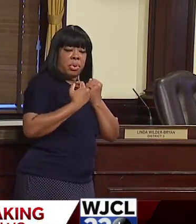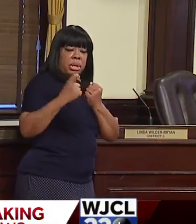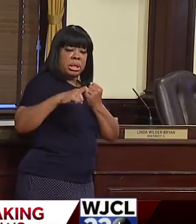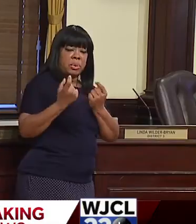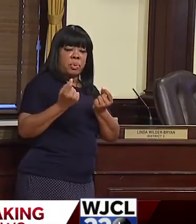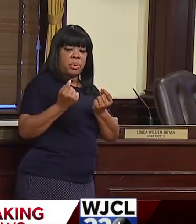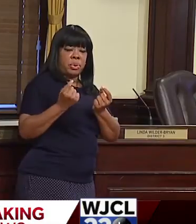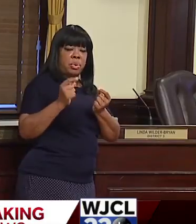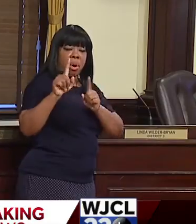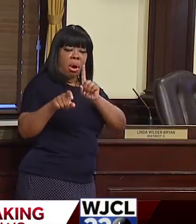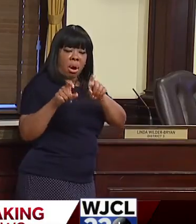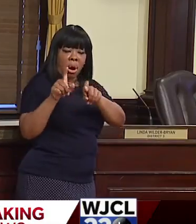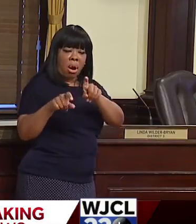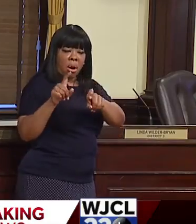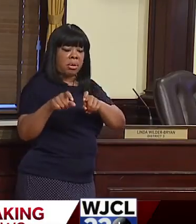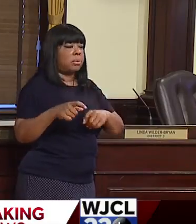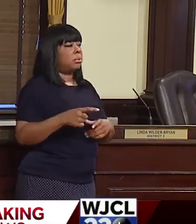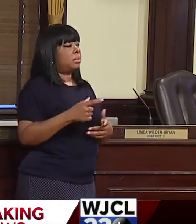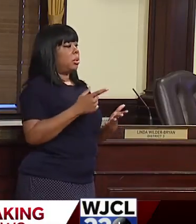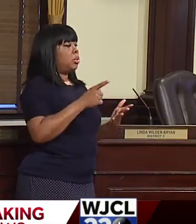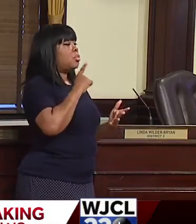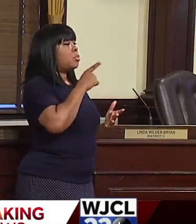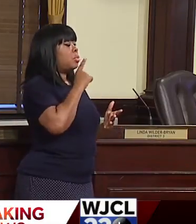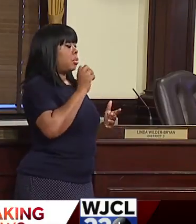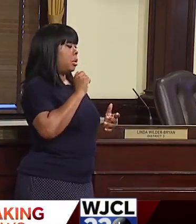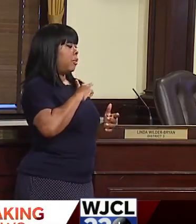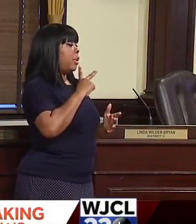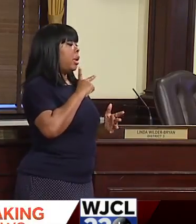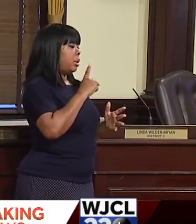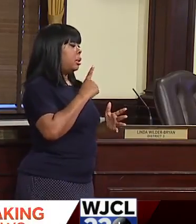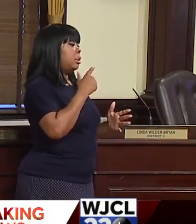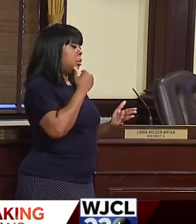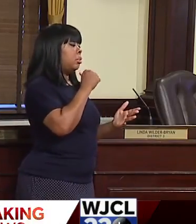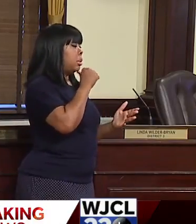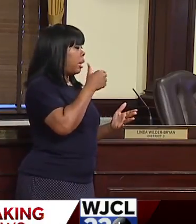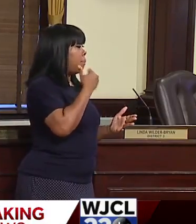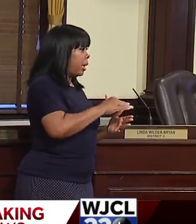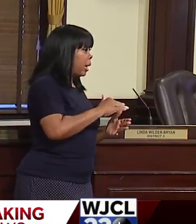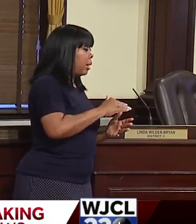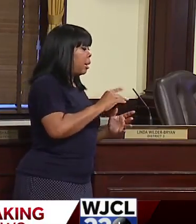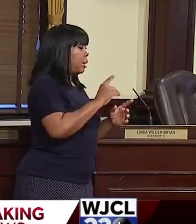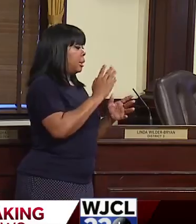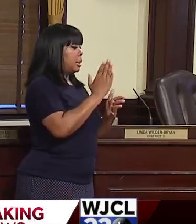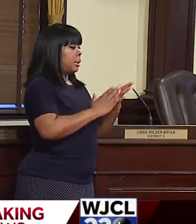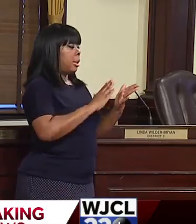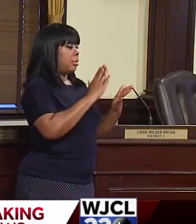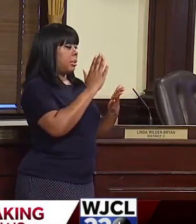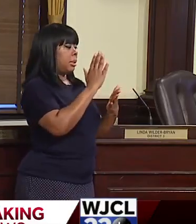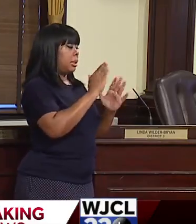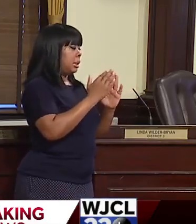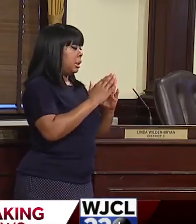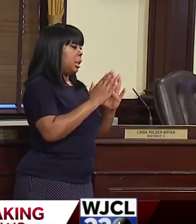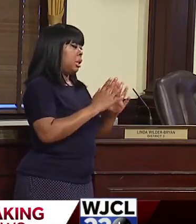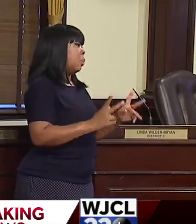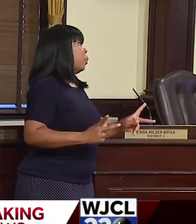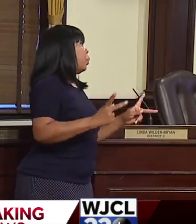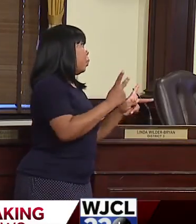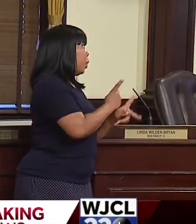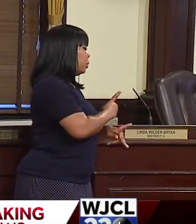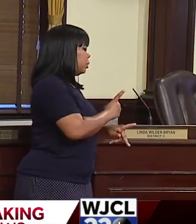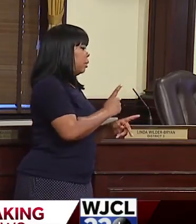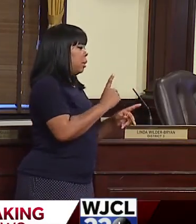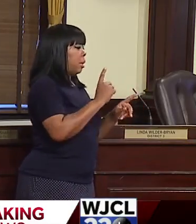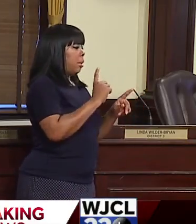Savannah is better off than many cities in our state. I attribute that again to spectacular leadership